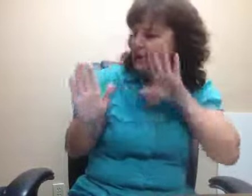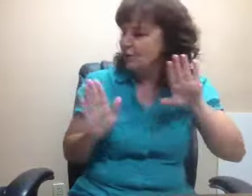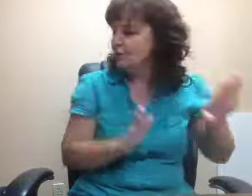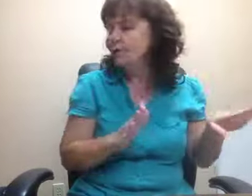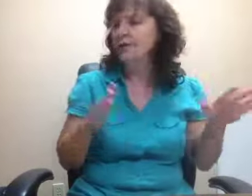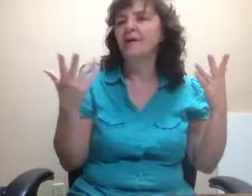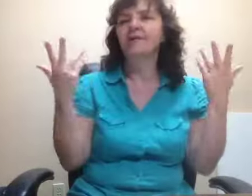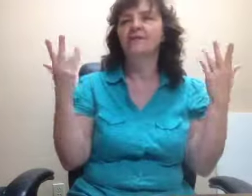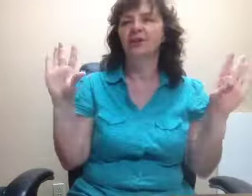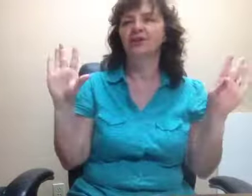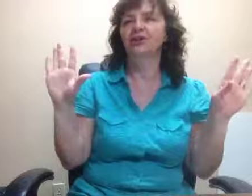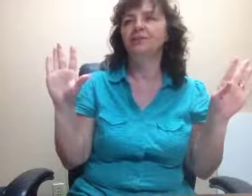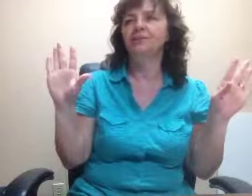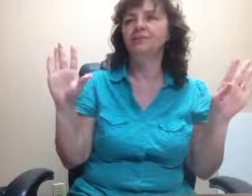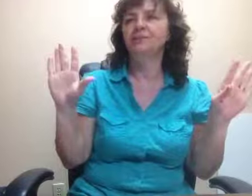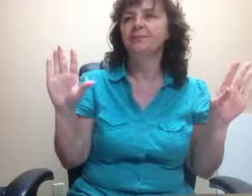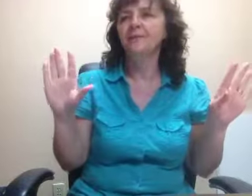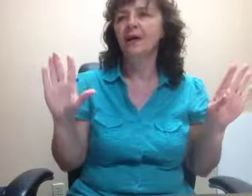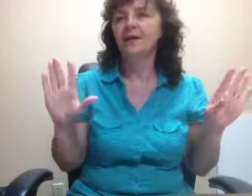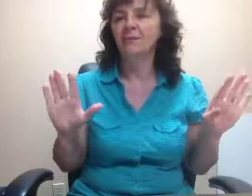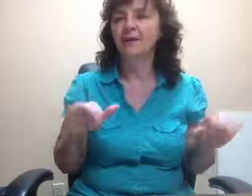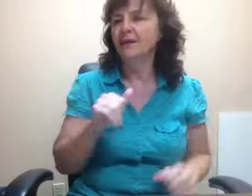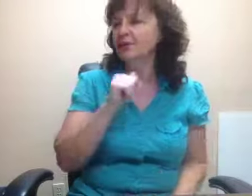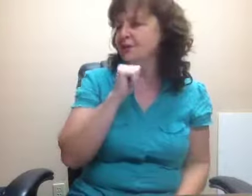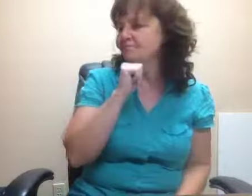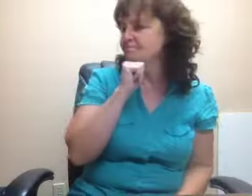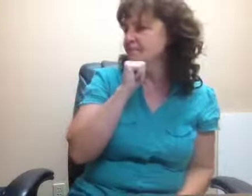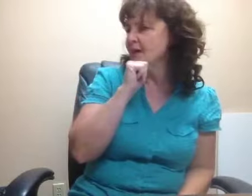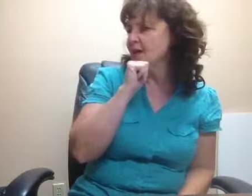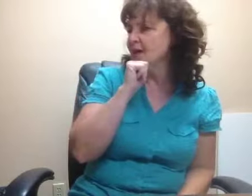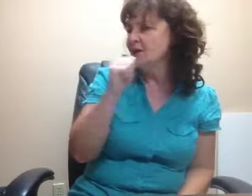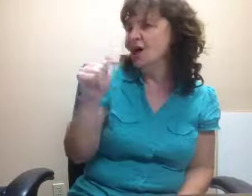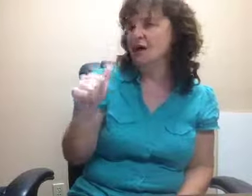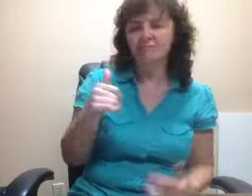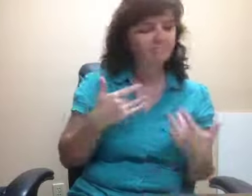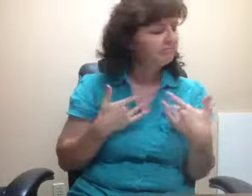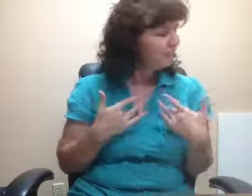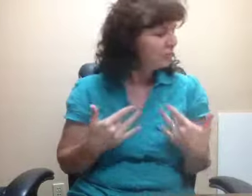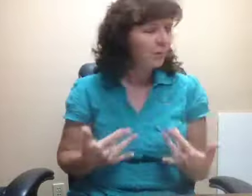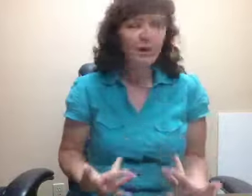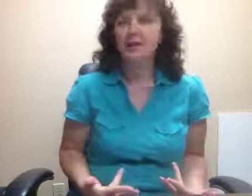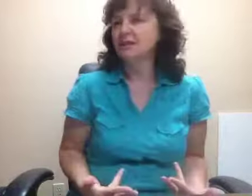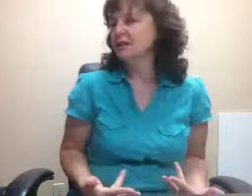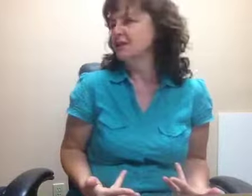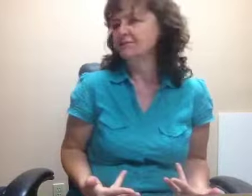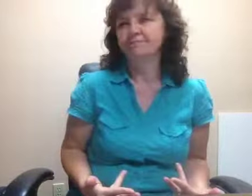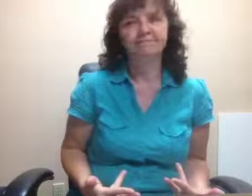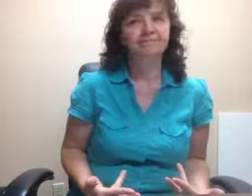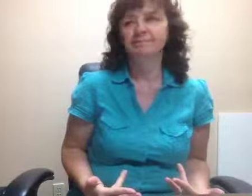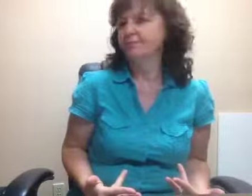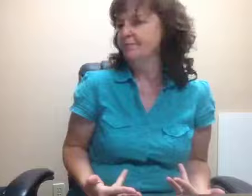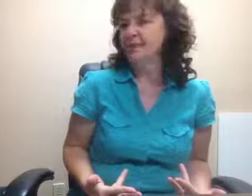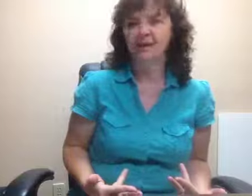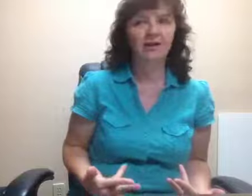Ignore. Finish. And the bridge. And depressed. Negative.